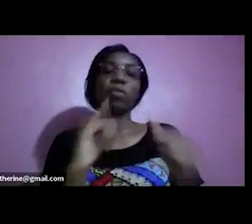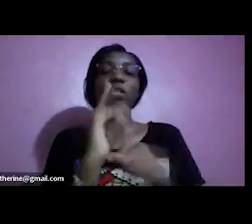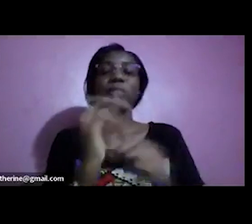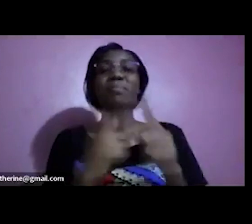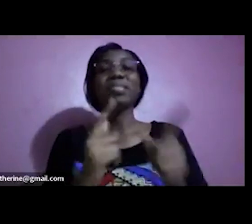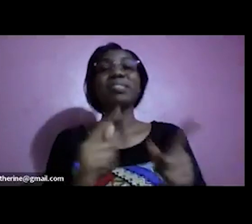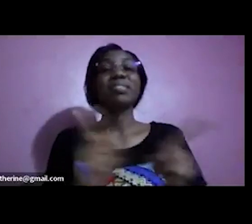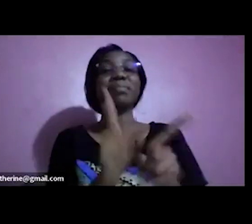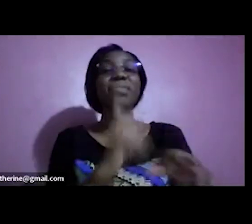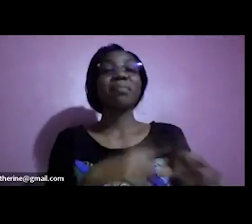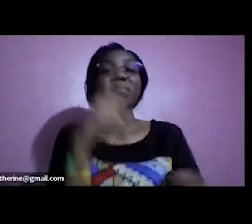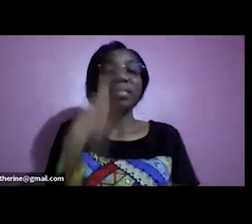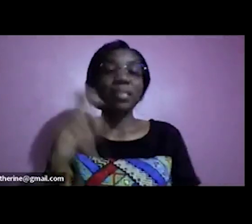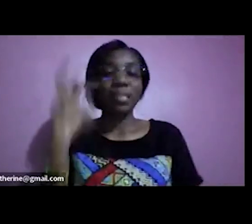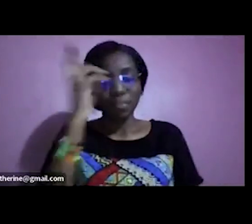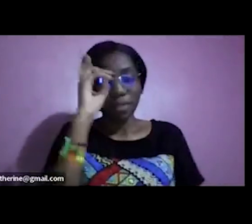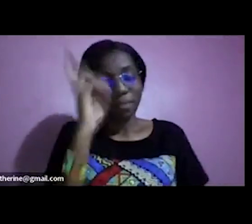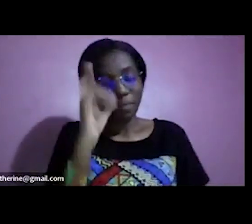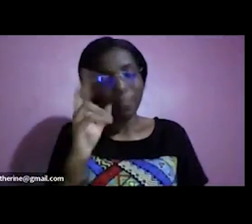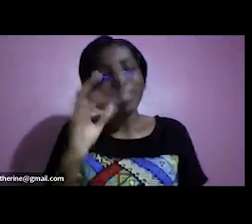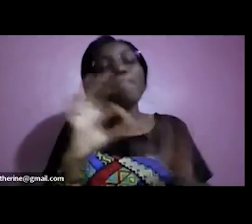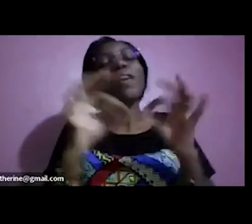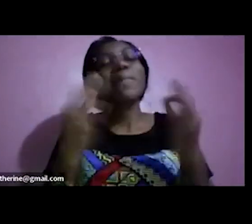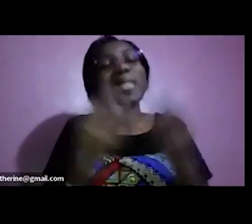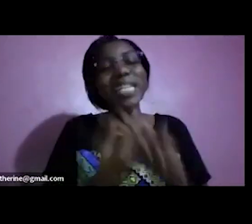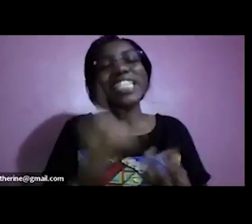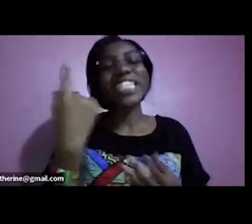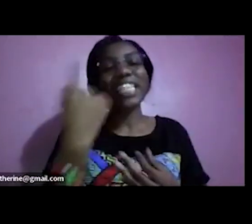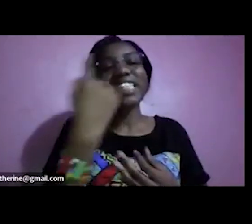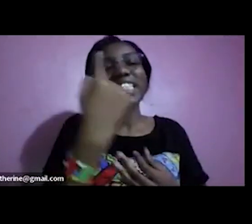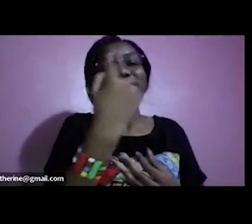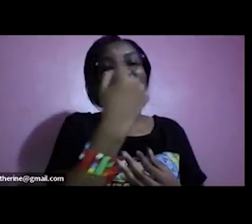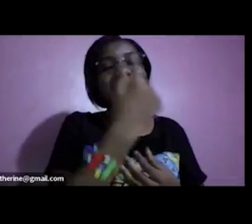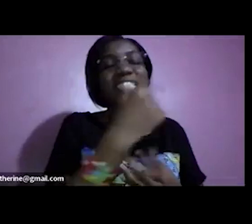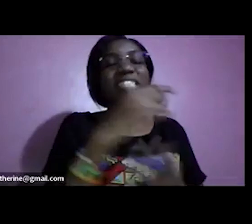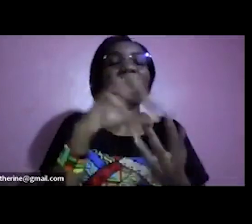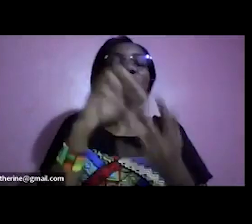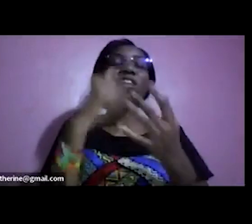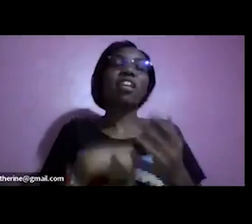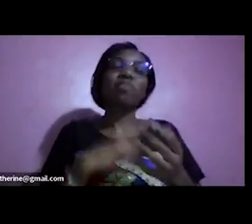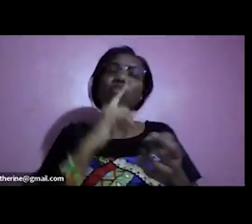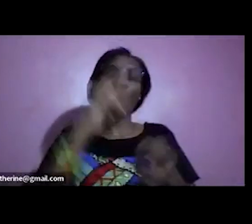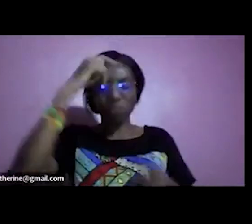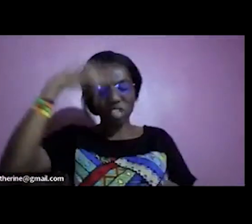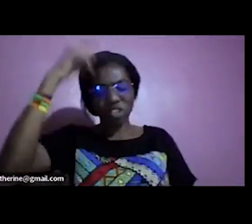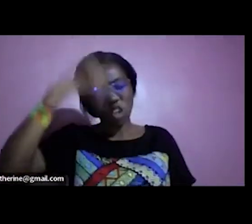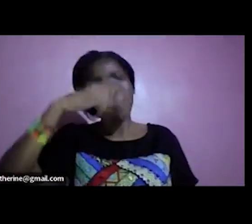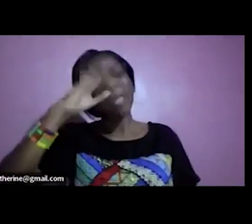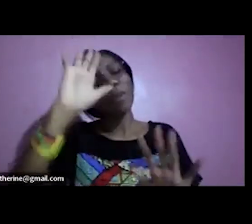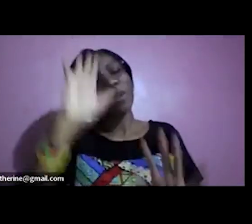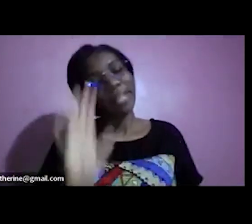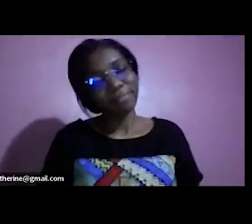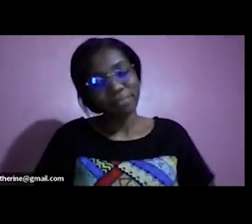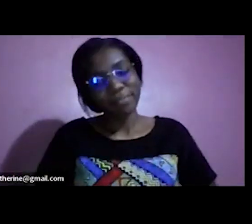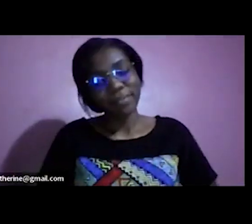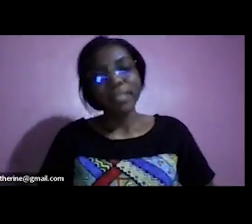grace every family is unique so please practice wisdom practice wisdom and i also want you to